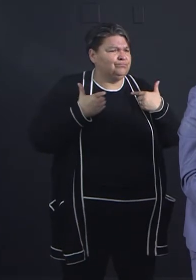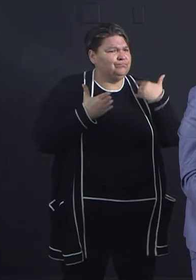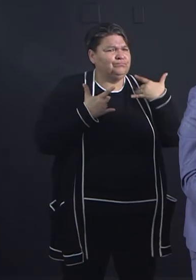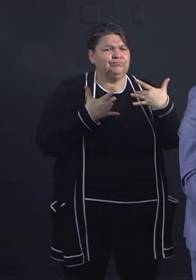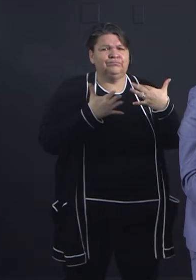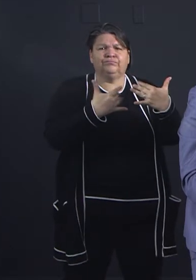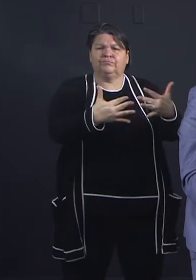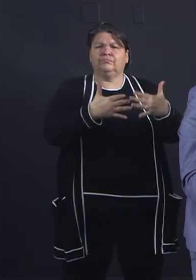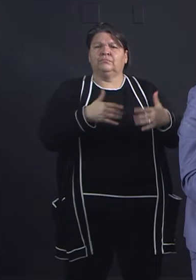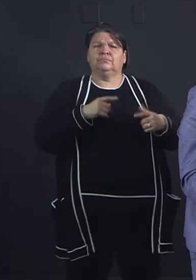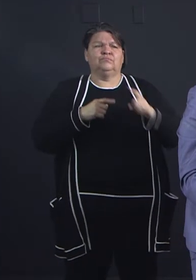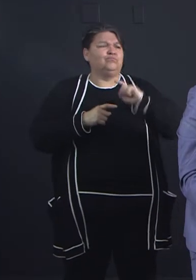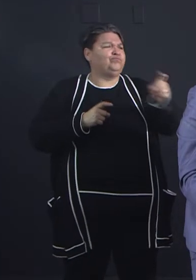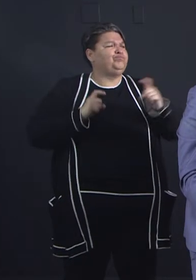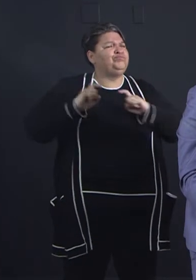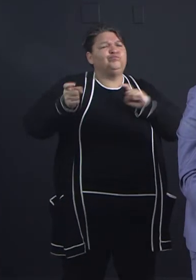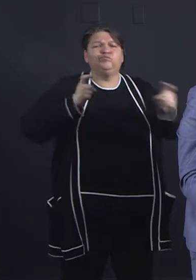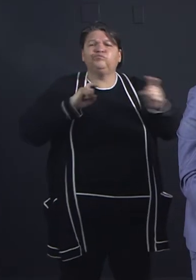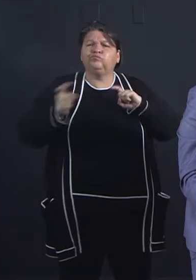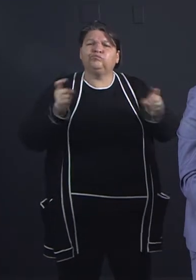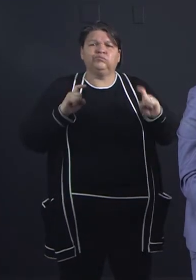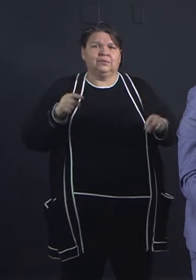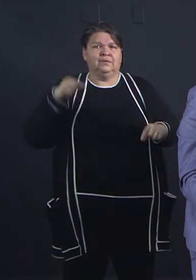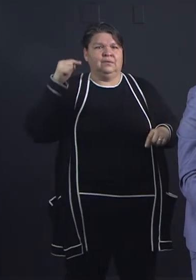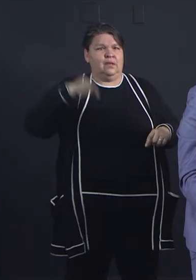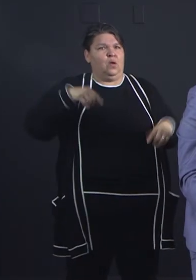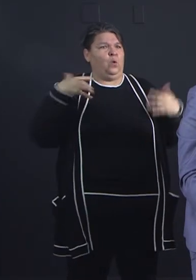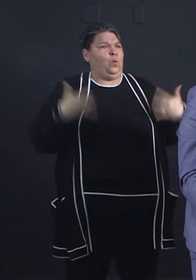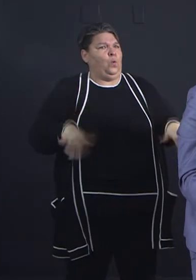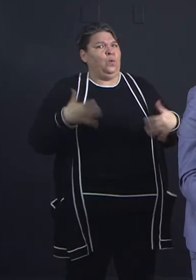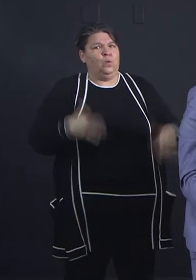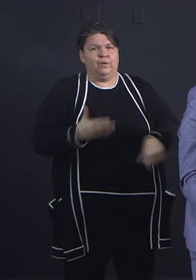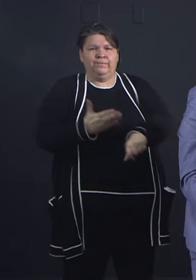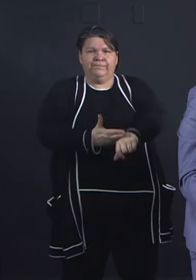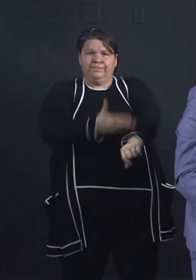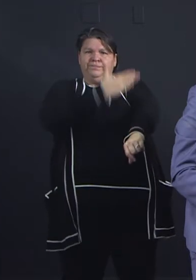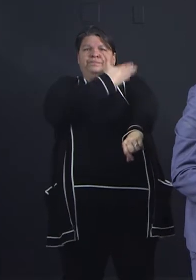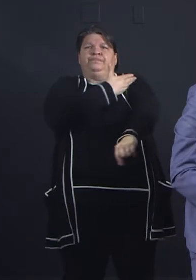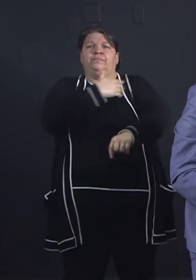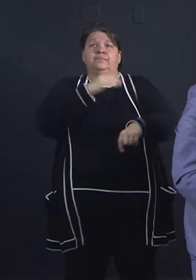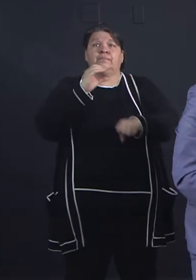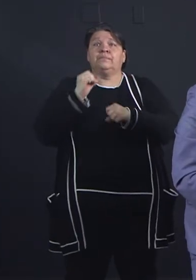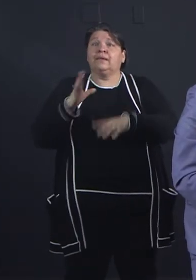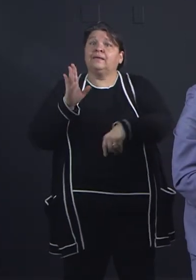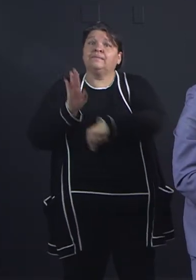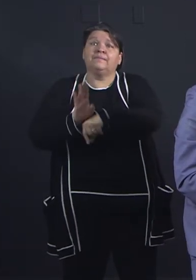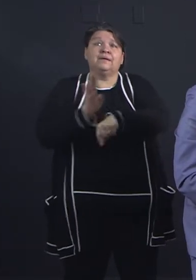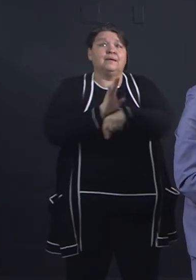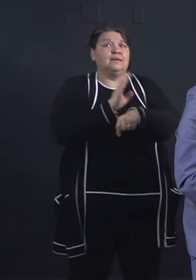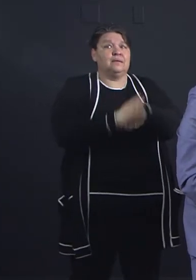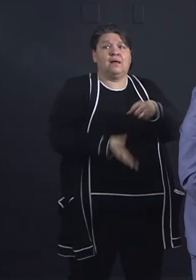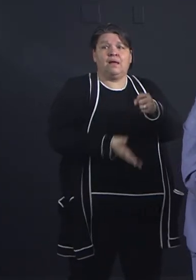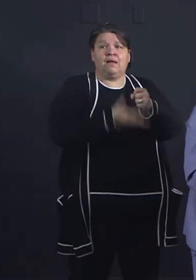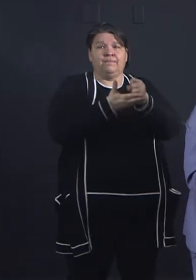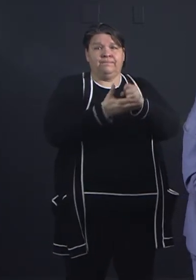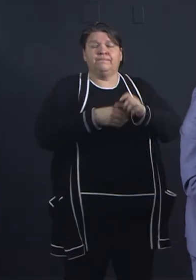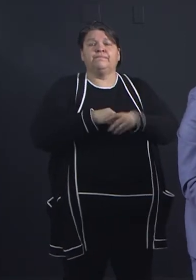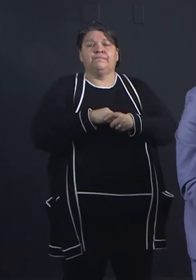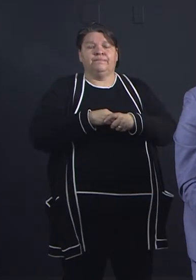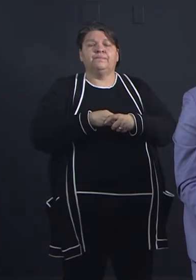fashion, Sodexco stepped up. Businesses have done so much to help us and to help you and everybody.